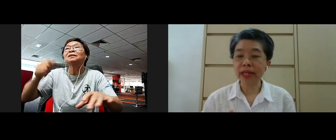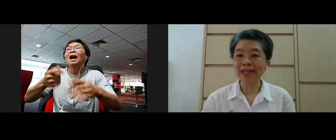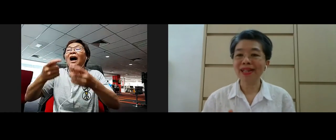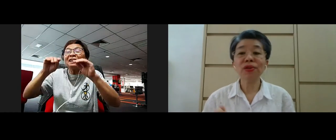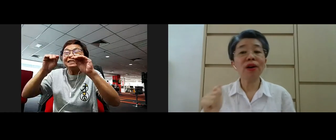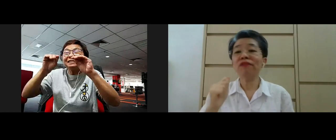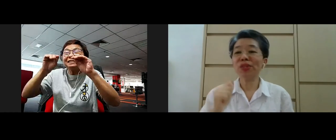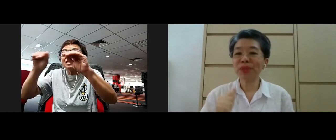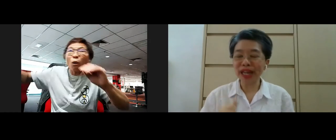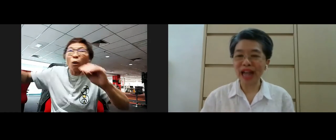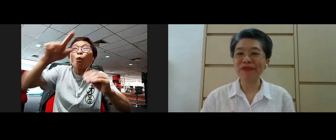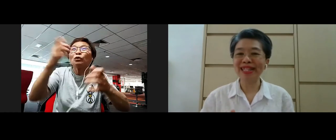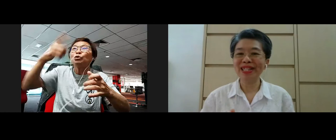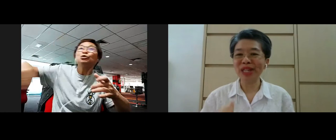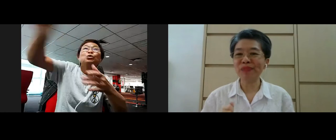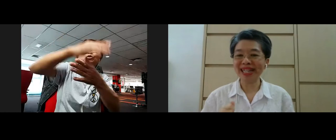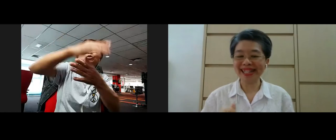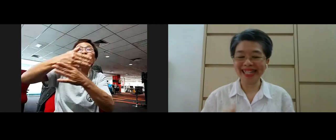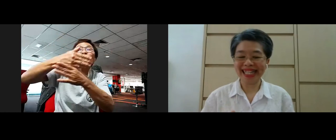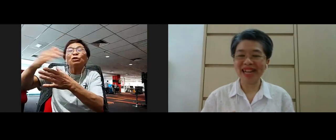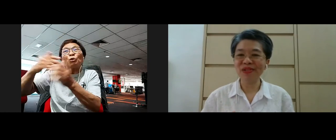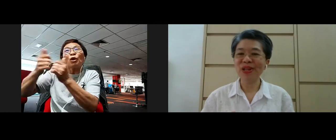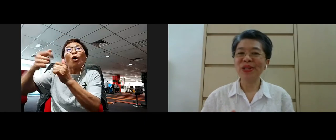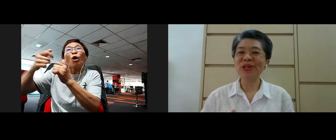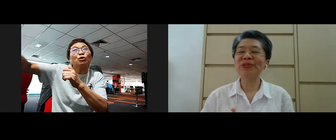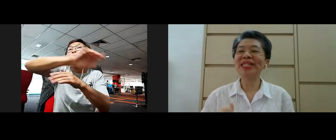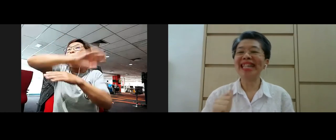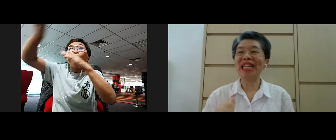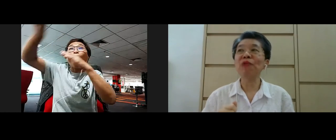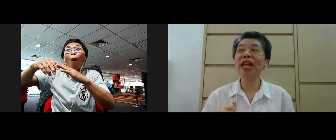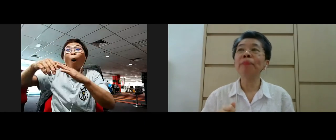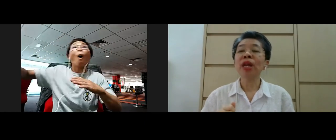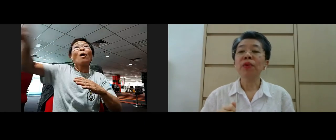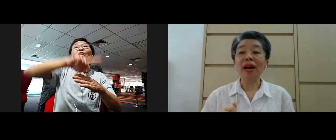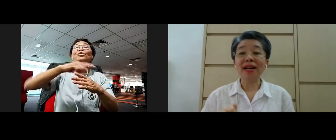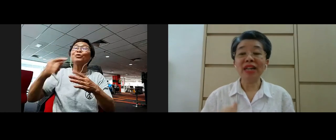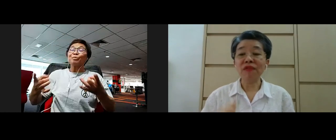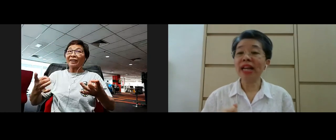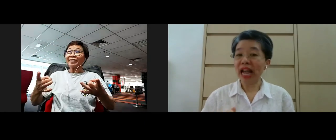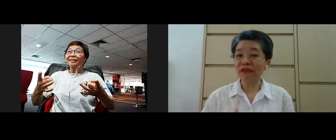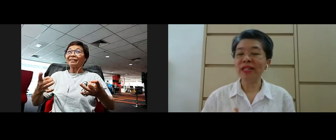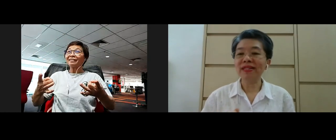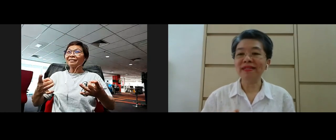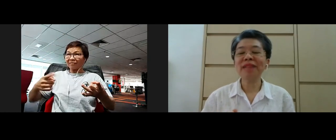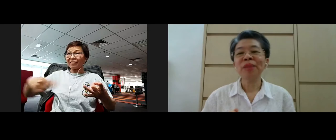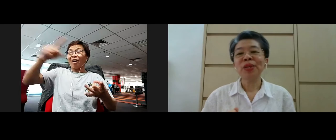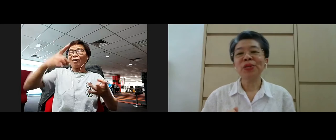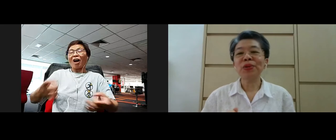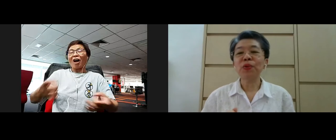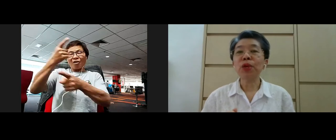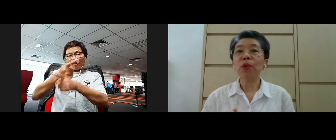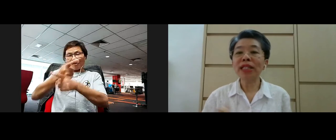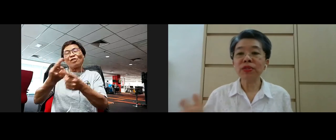practice so all of us put an effort to this practice just now so in a way in right effort right